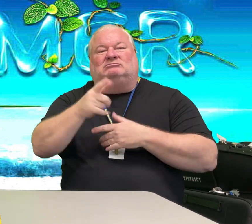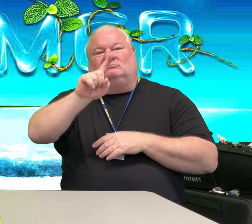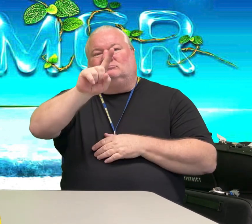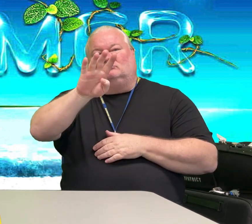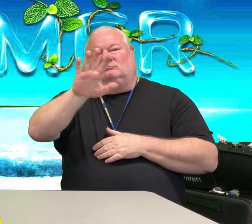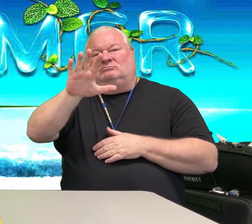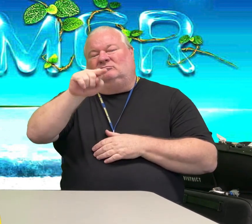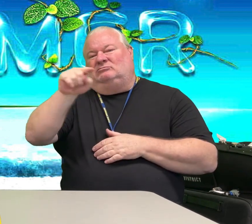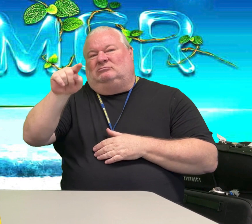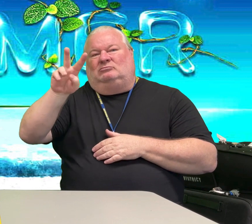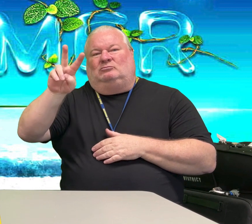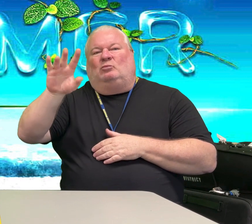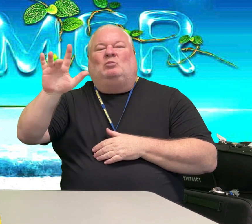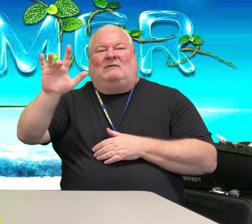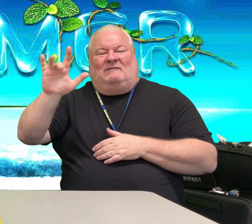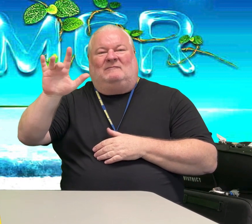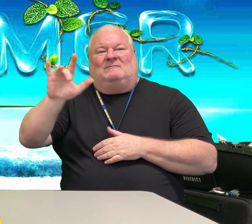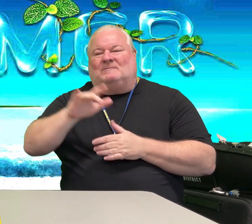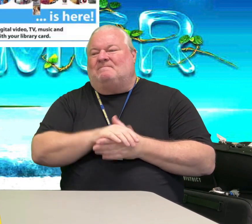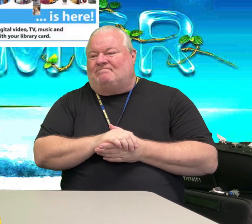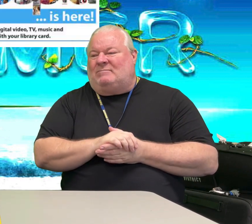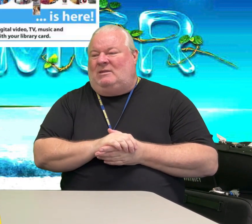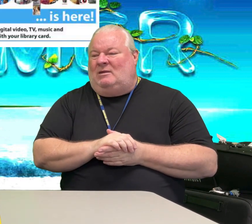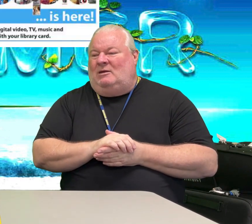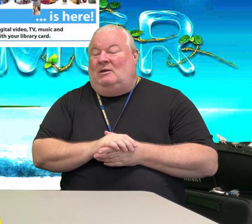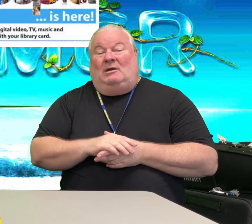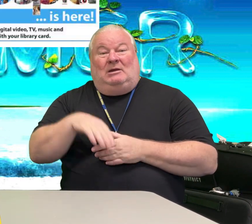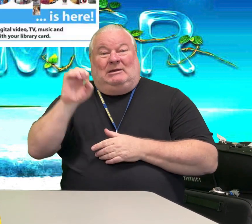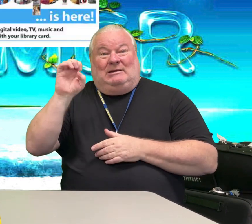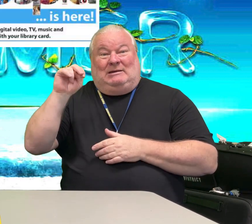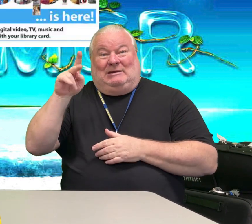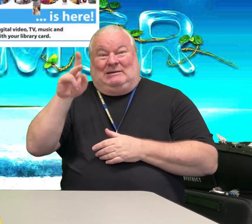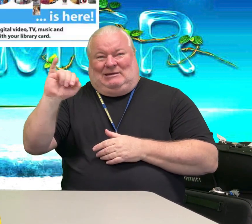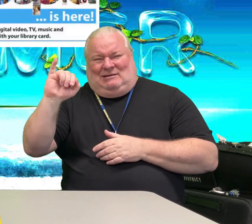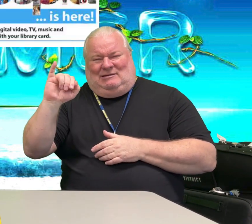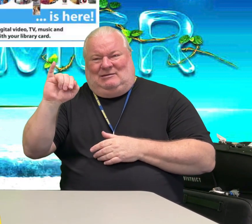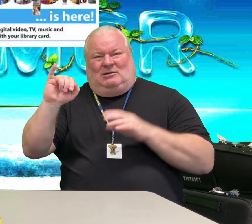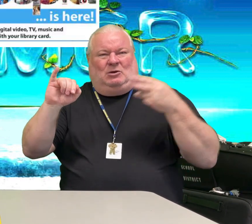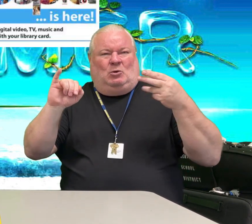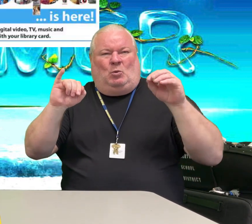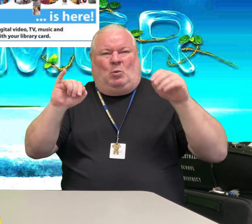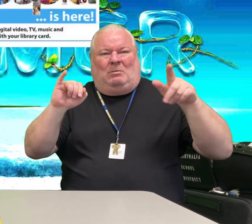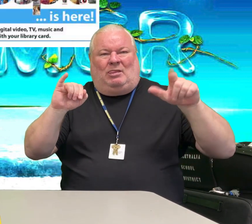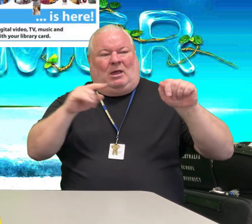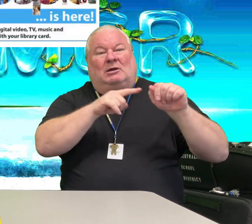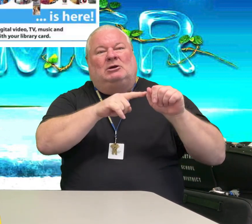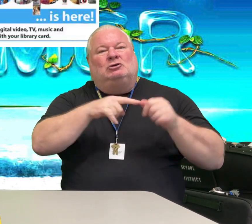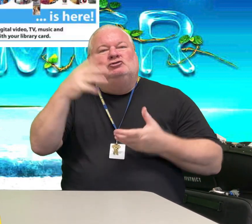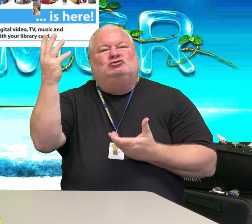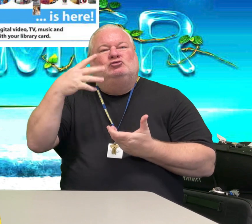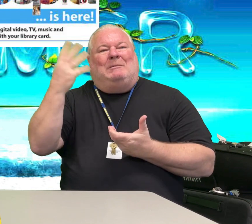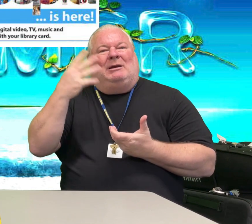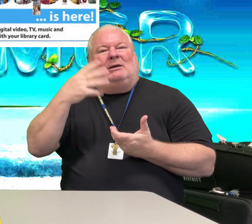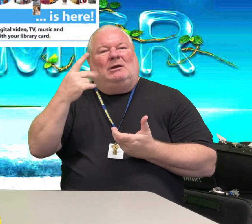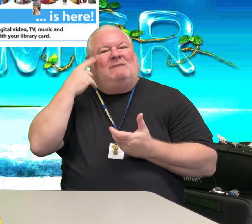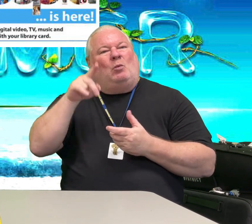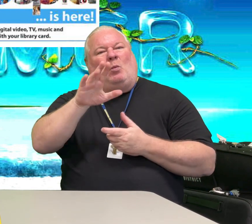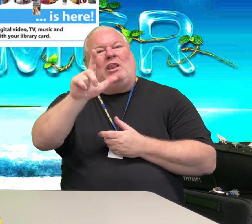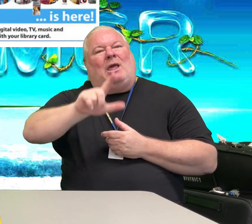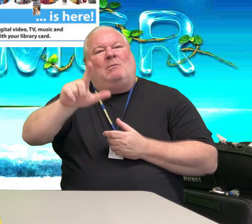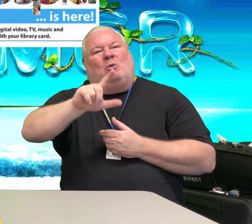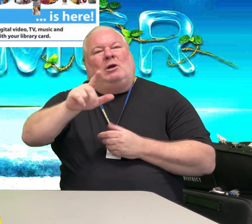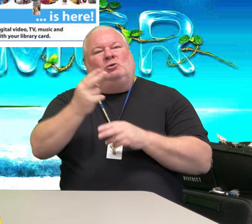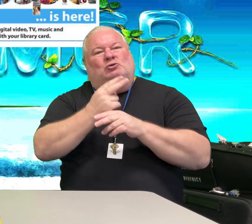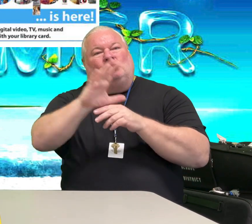1 45 to 2 25. Inky and Hoopla are two wonderful library streaming services you can access using your library